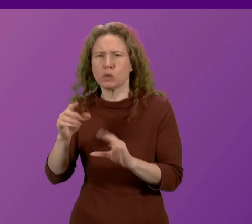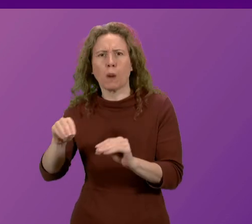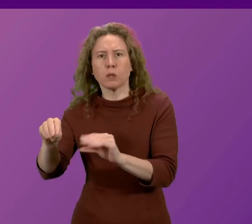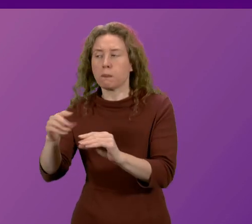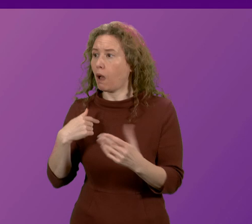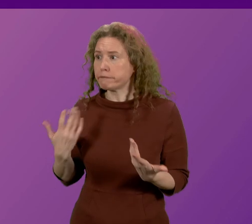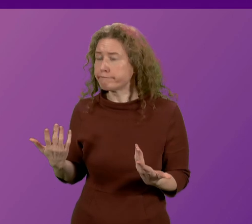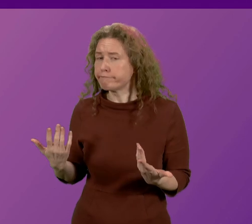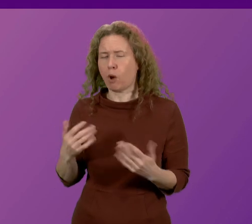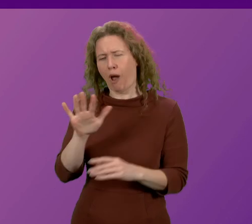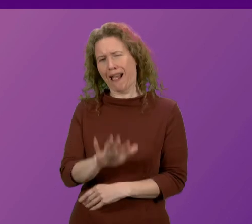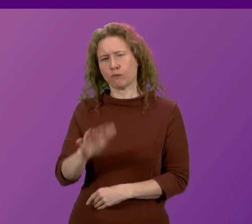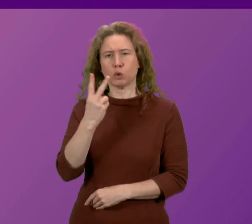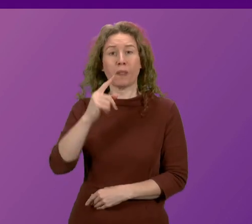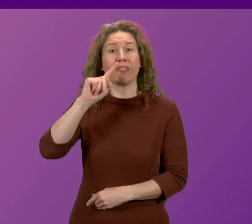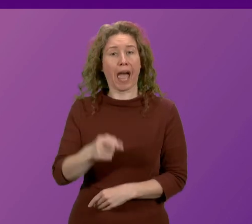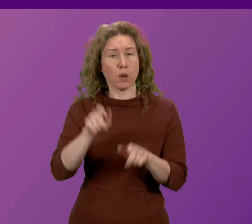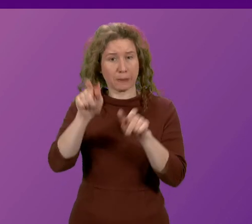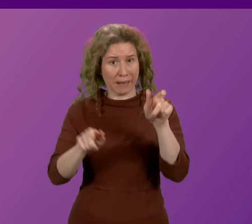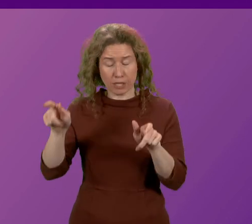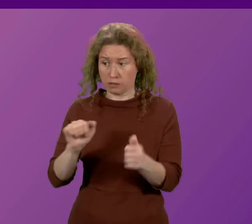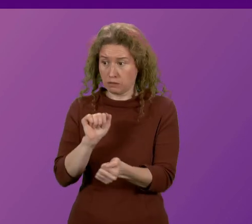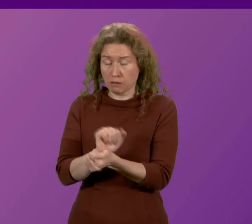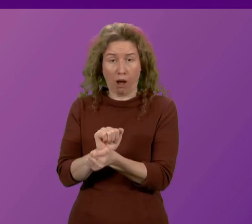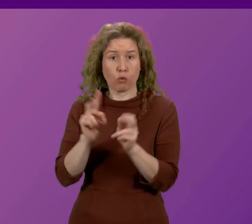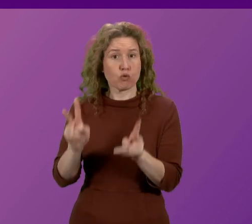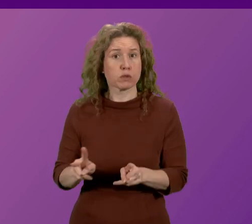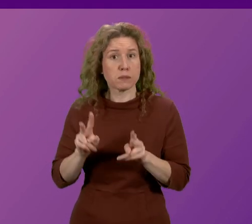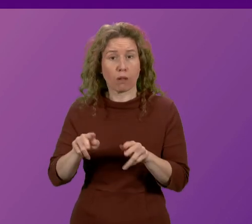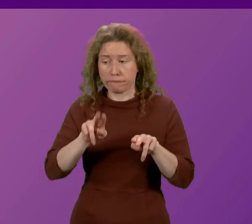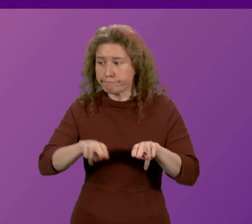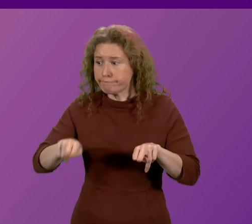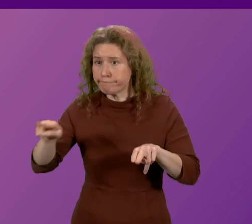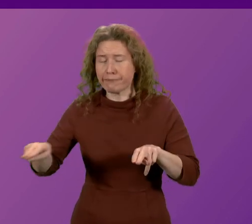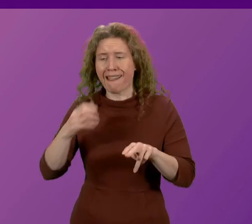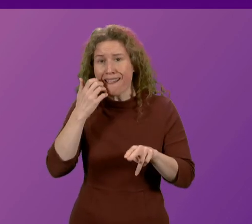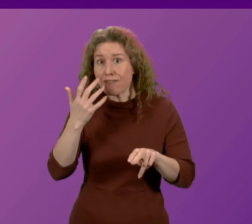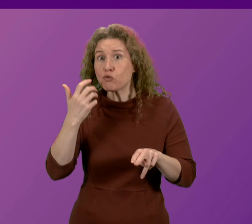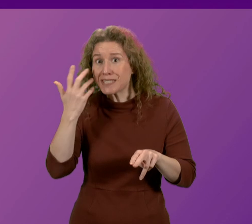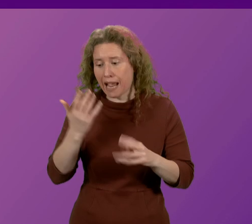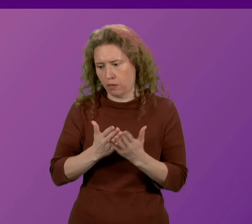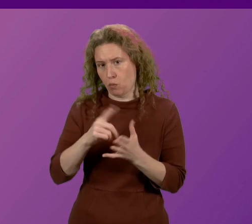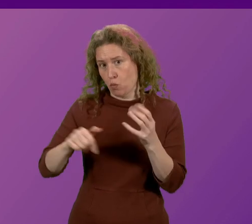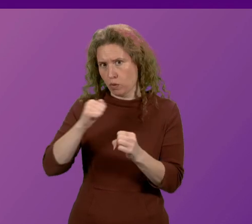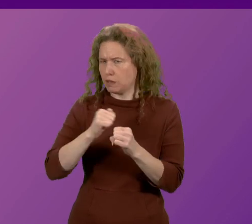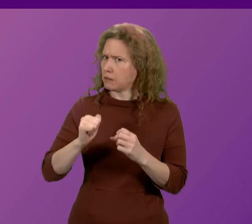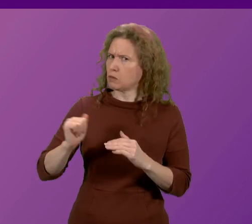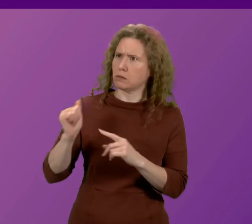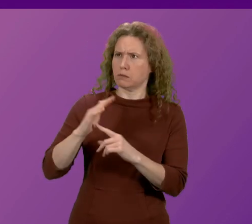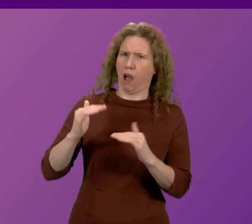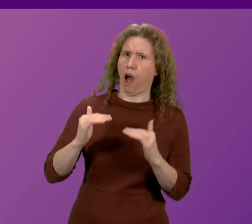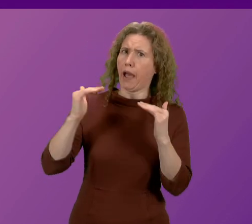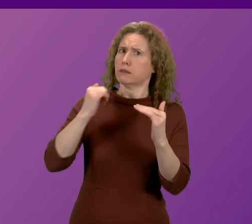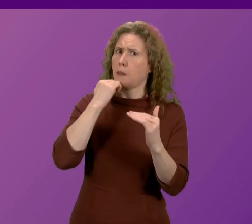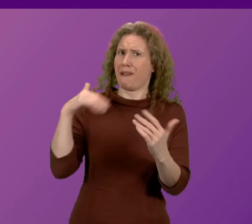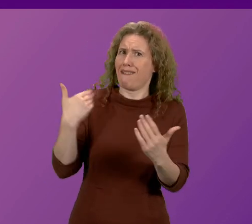average 2,000 patients were needlessly stuck in hospital every day in August, the highest number ever on record.